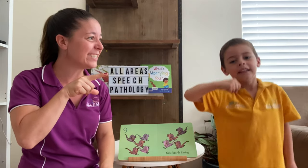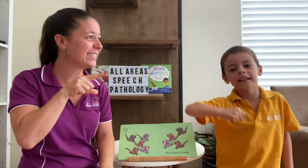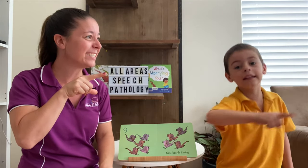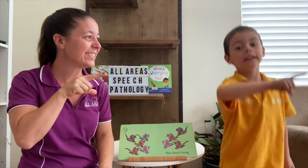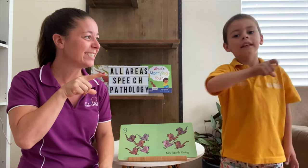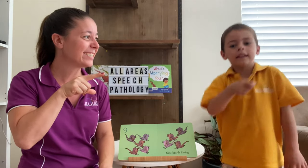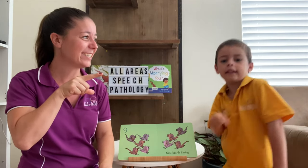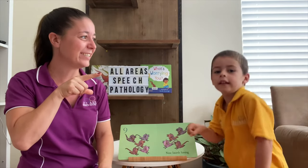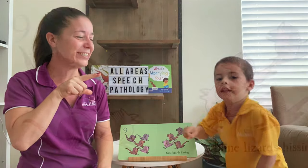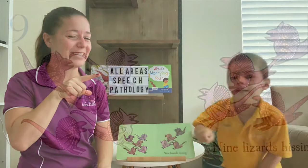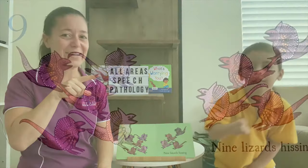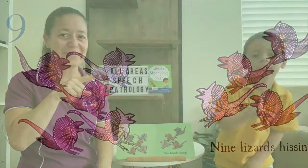Good.